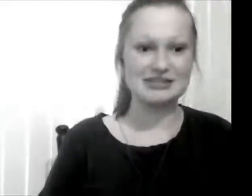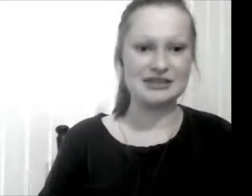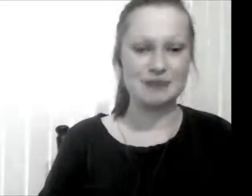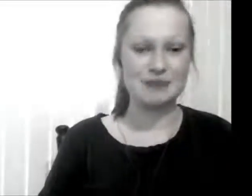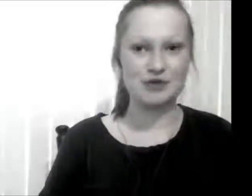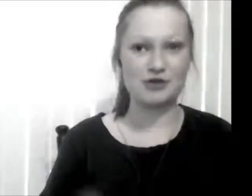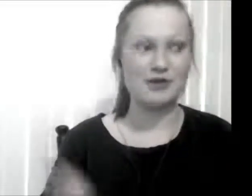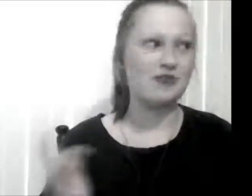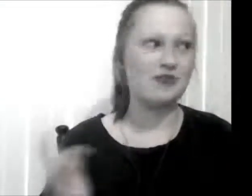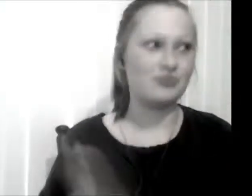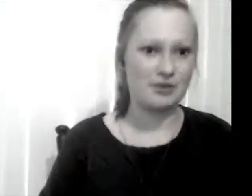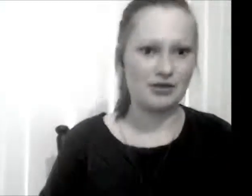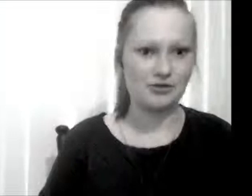bathroom and from my bathroom